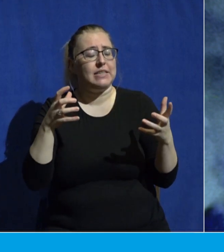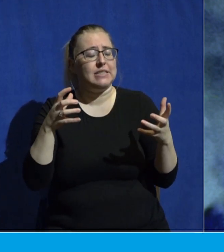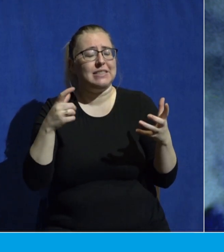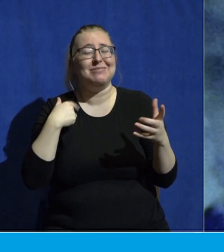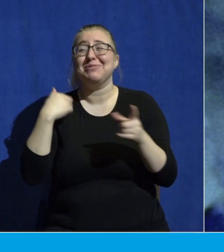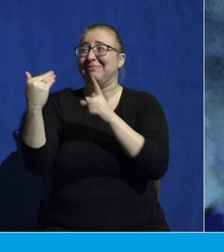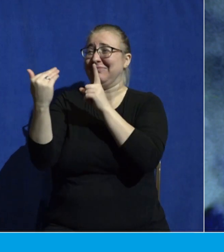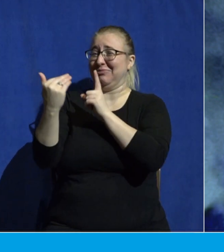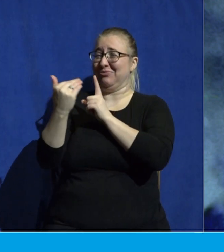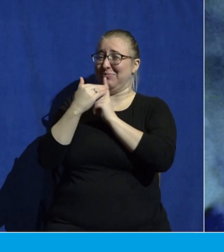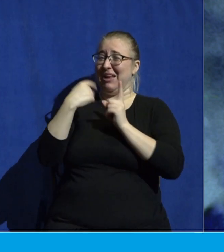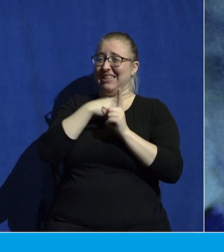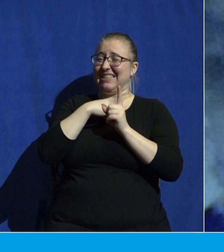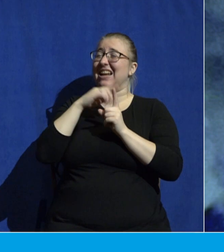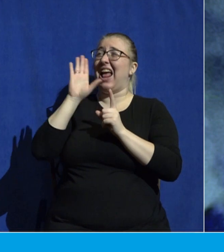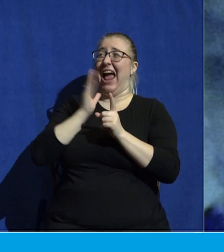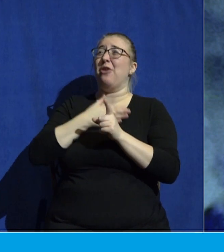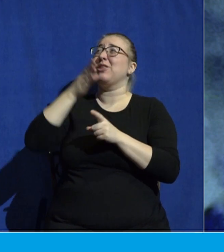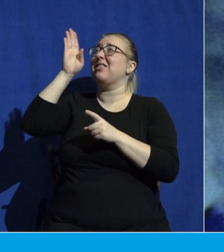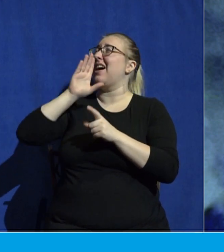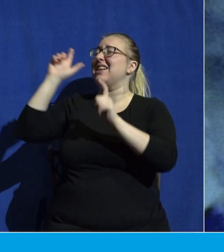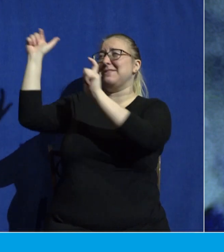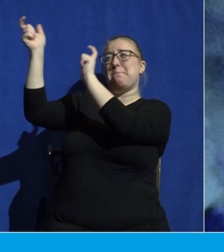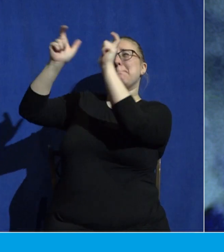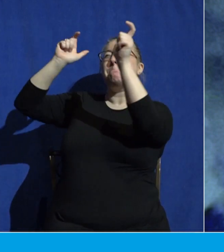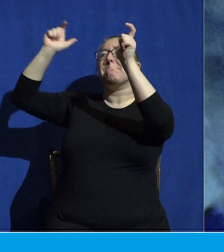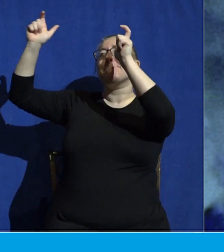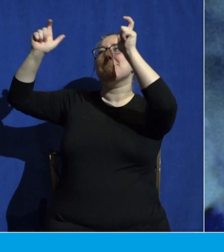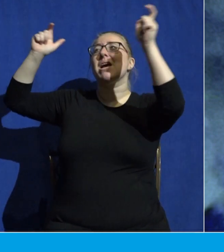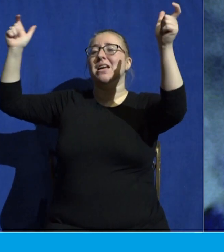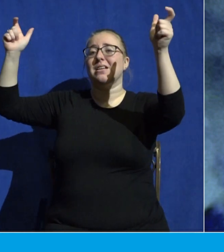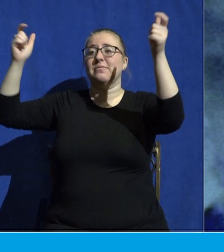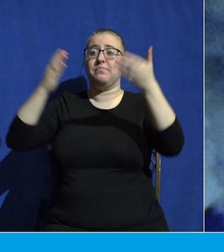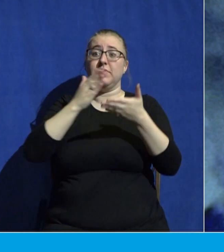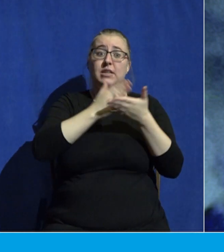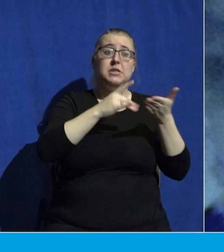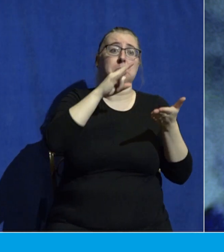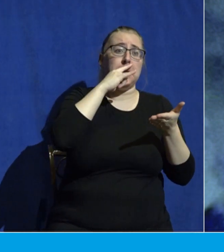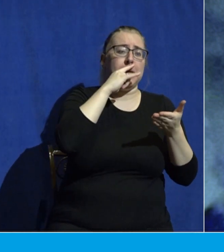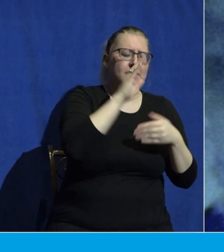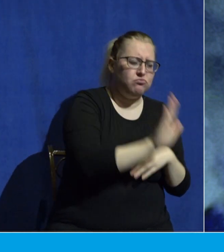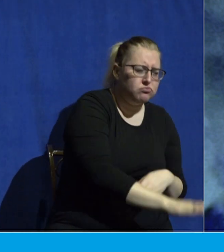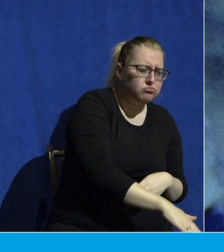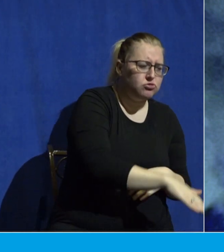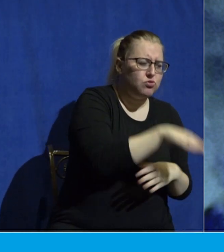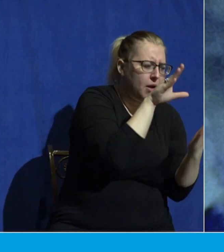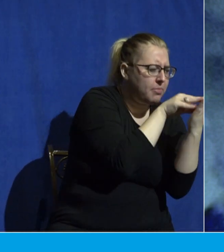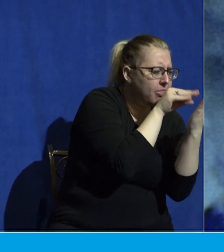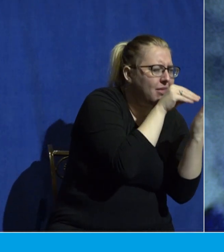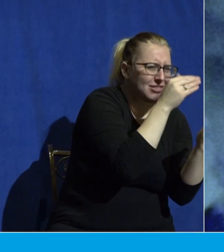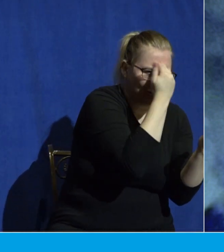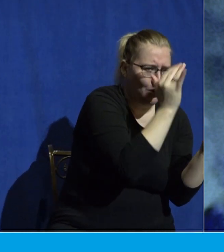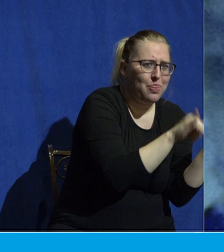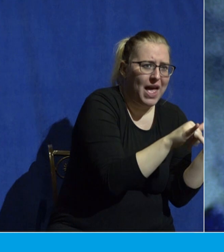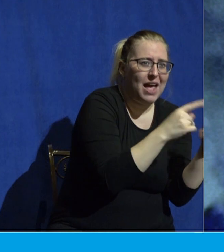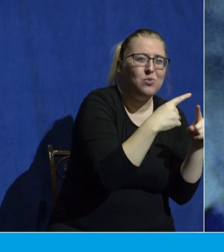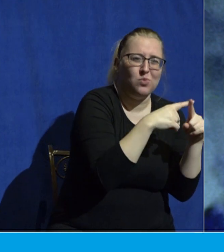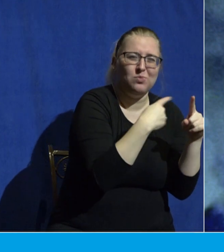big our God is. Some of our kids have learned this from a young age, and we were just building on the